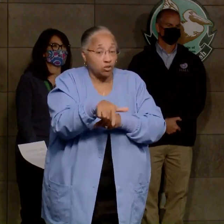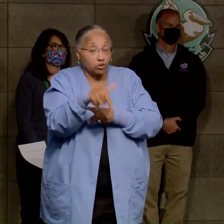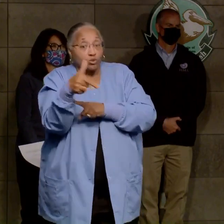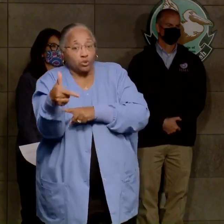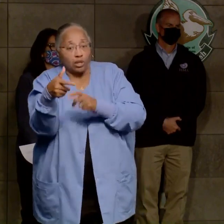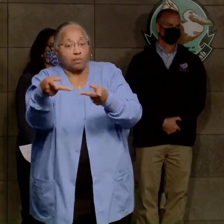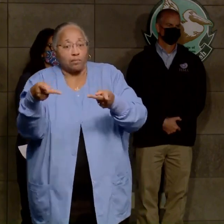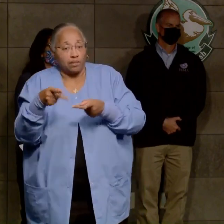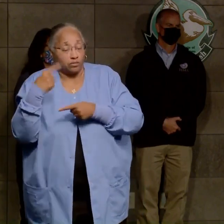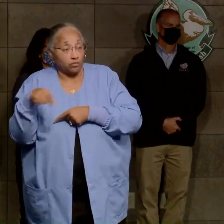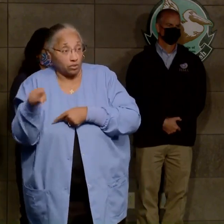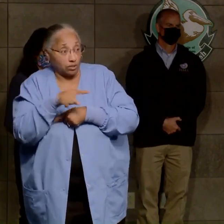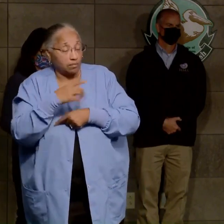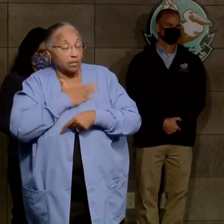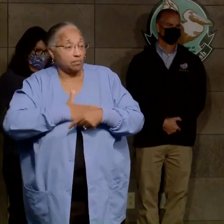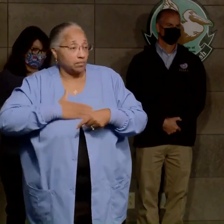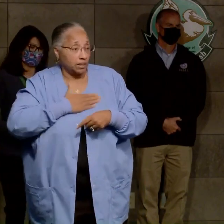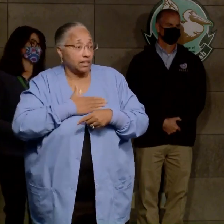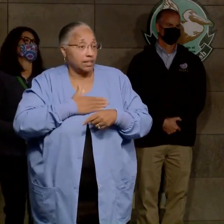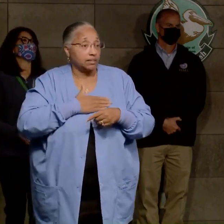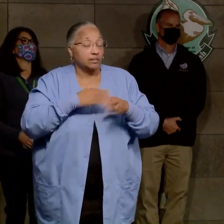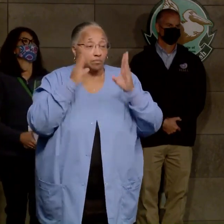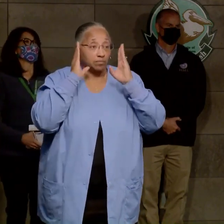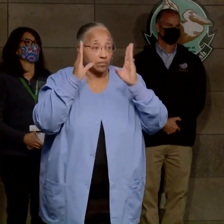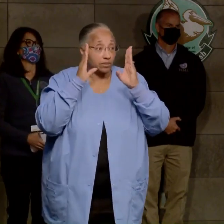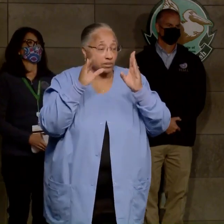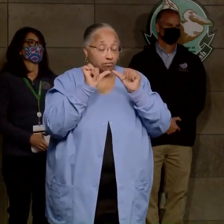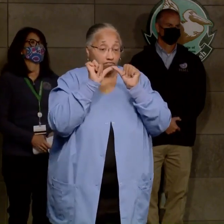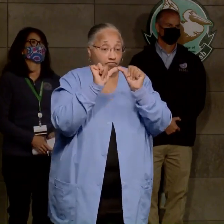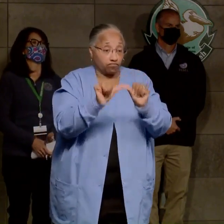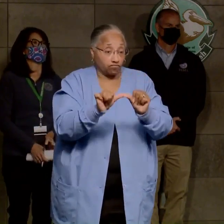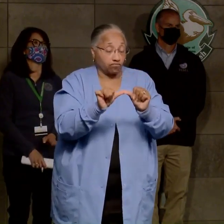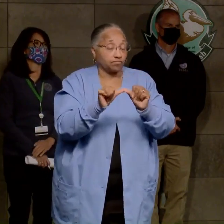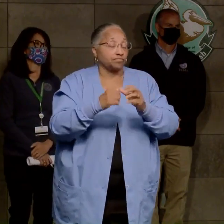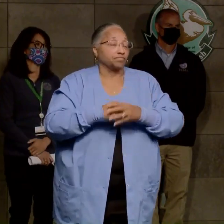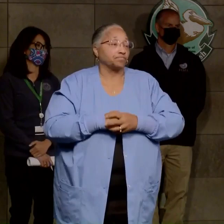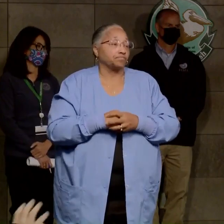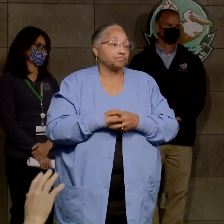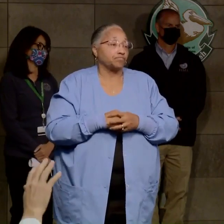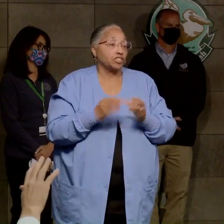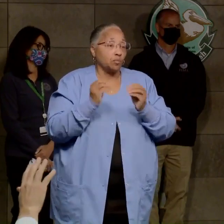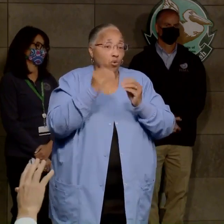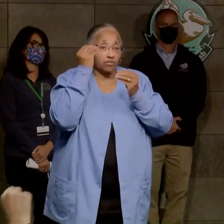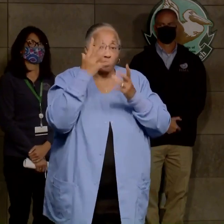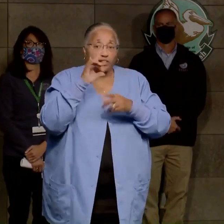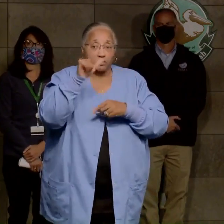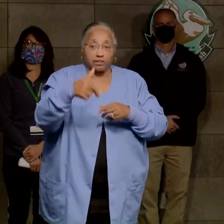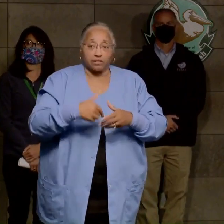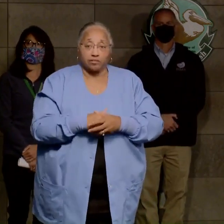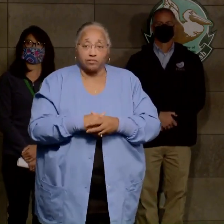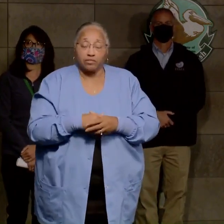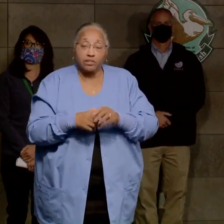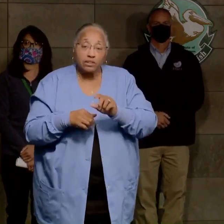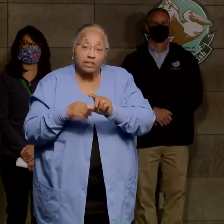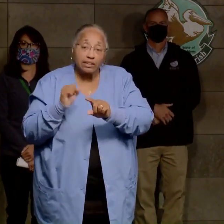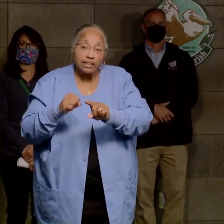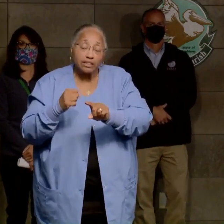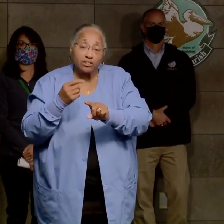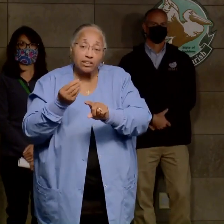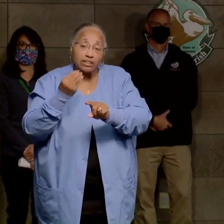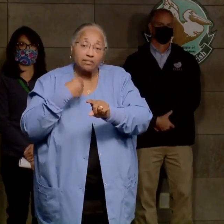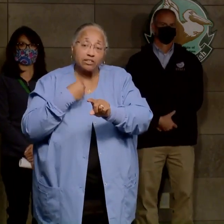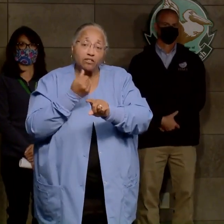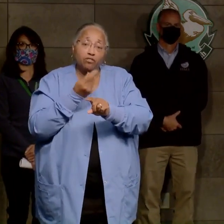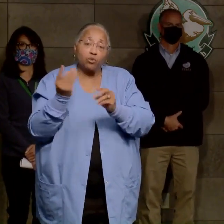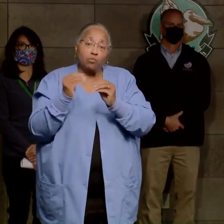available. Please stay tuned. We'll have more information for you later. Yes, sir. Can you give us a few more details